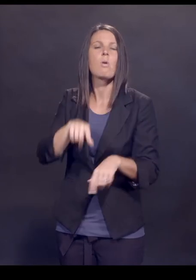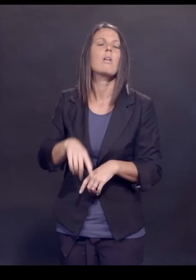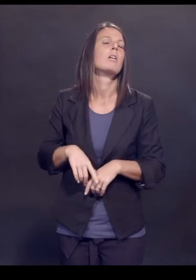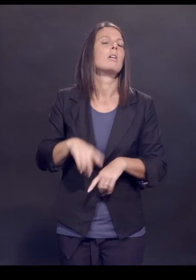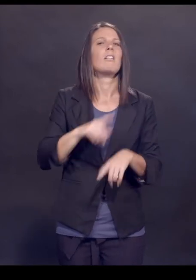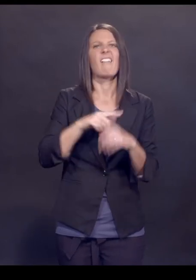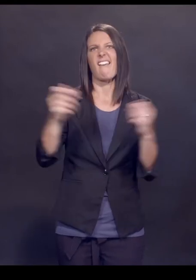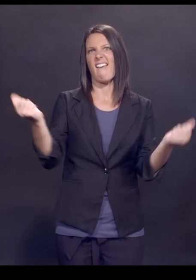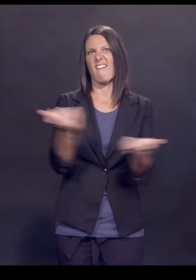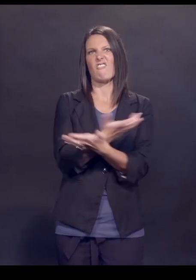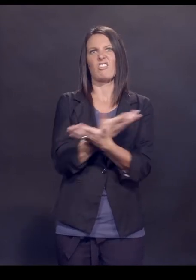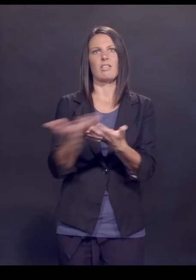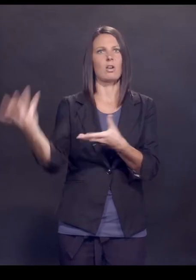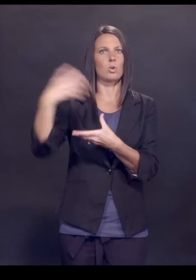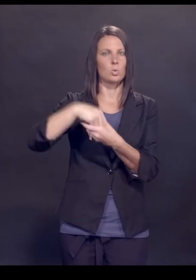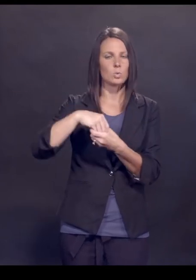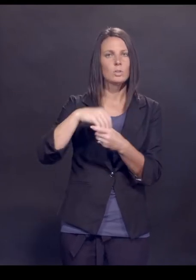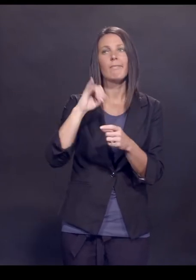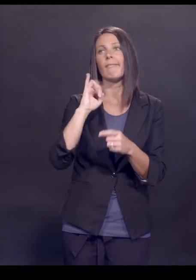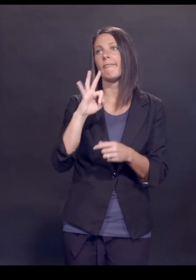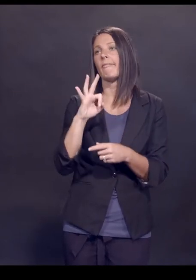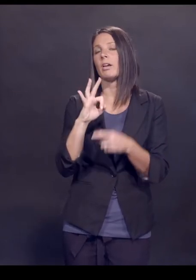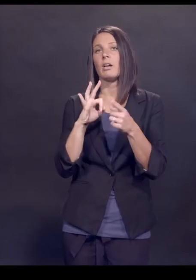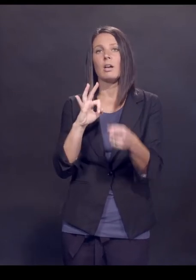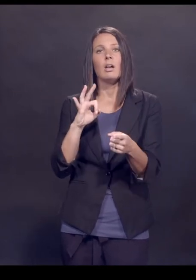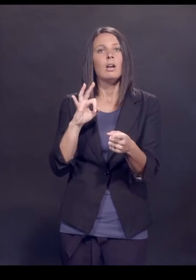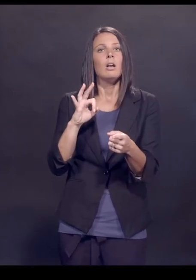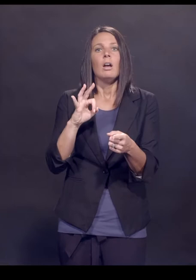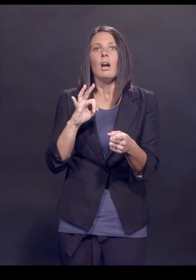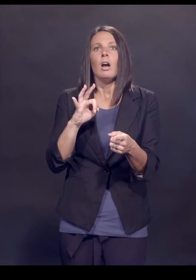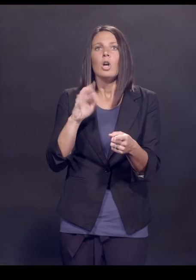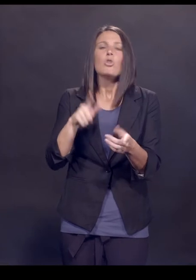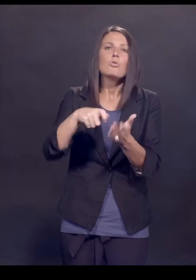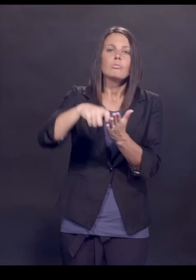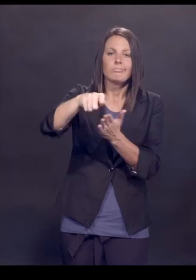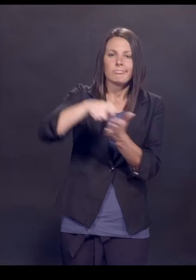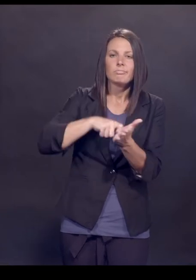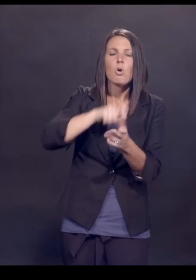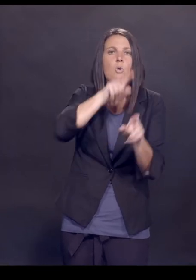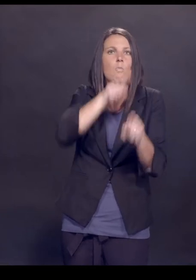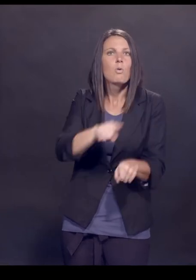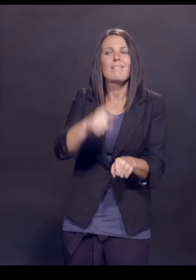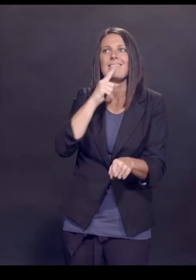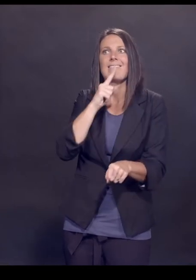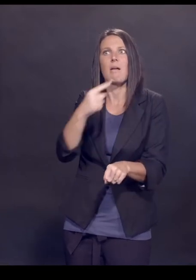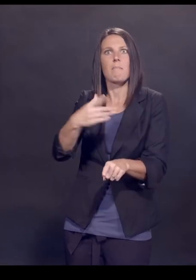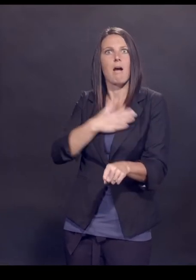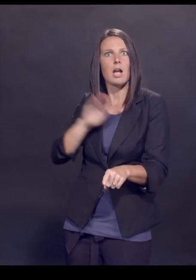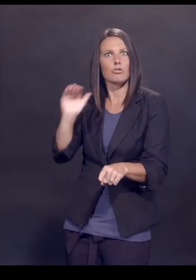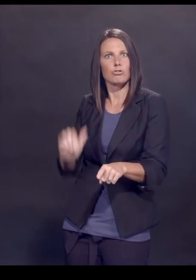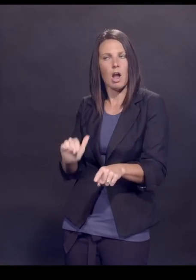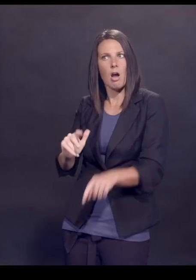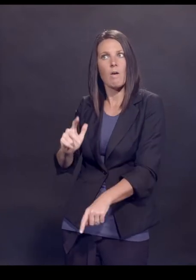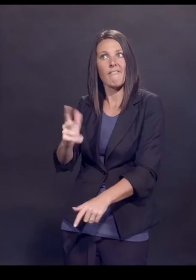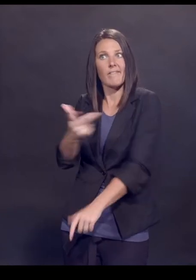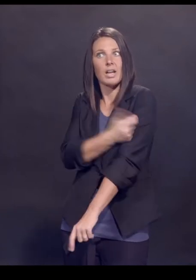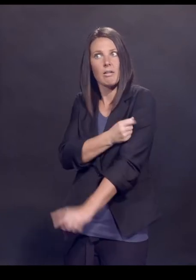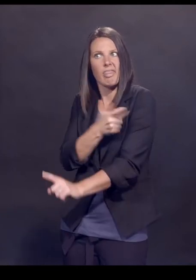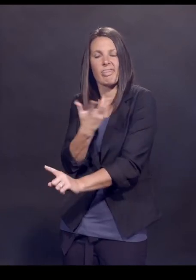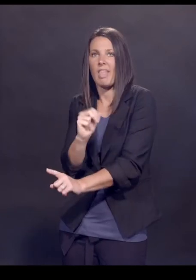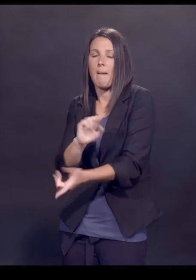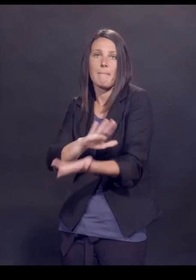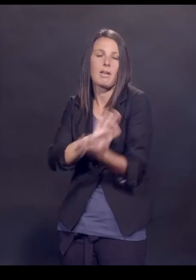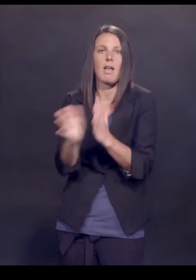everything gets included. I mean, if you, if you write a report that says my child got a vaccine and became the incredible Hulk,